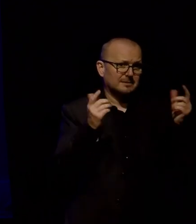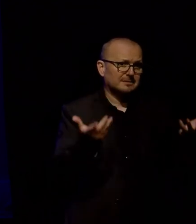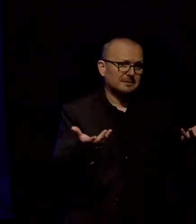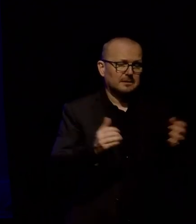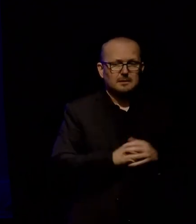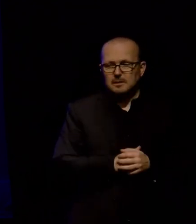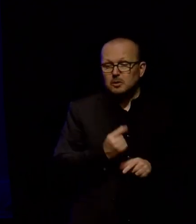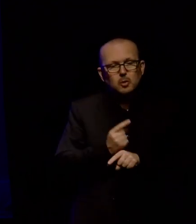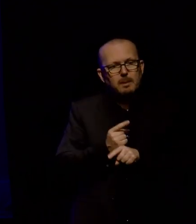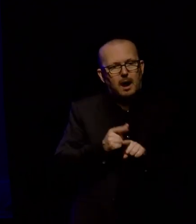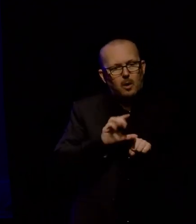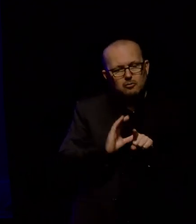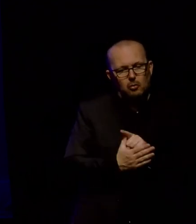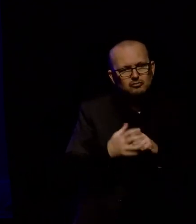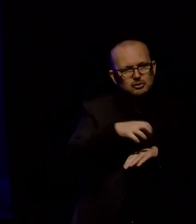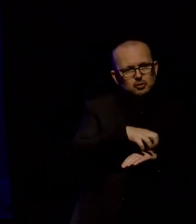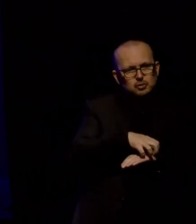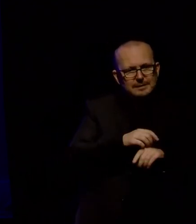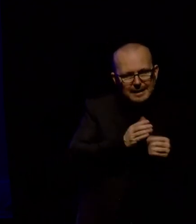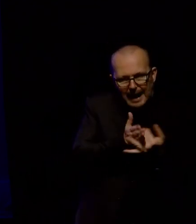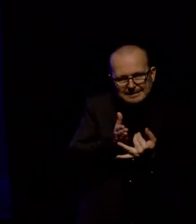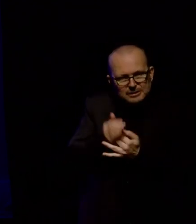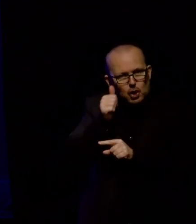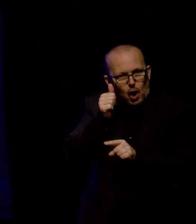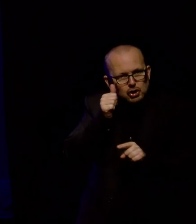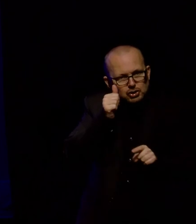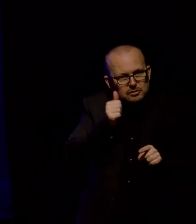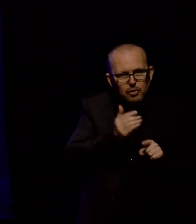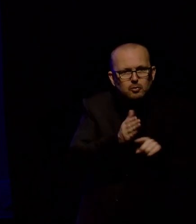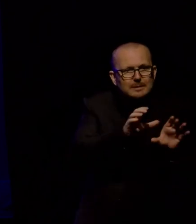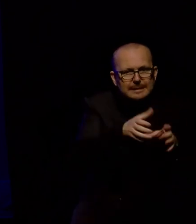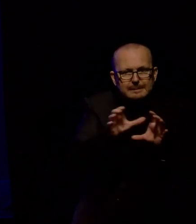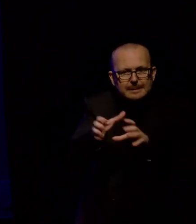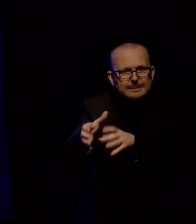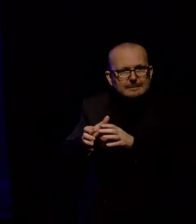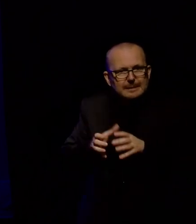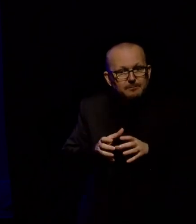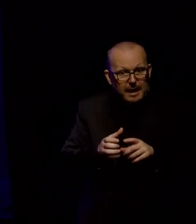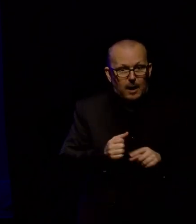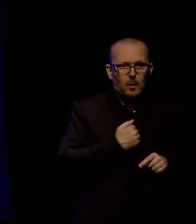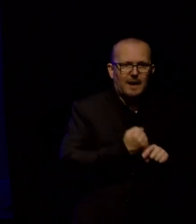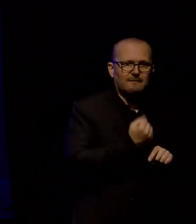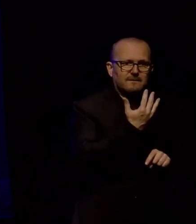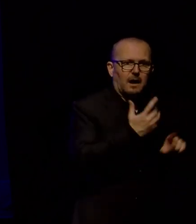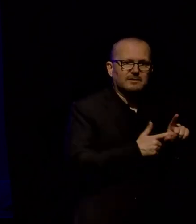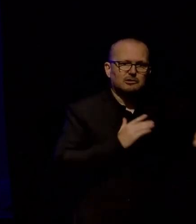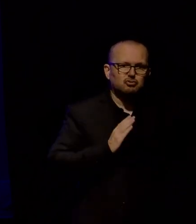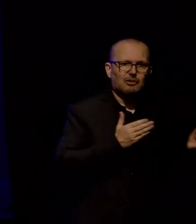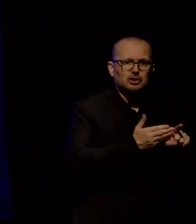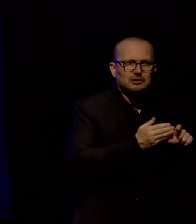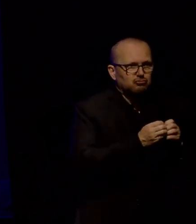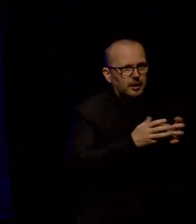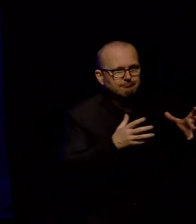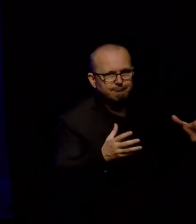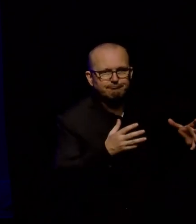cultural institute can access knowledge across teams. It is part of Auckland Museum's five-year strategy for pushing stretch thinking and leading a museum digital revolution.